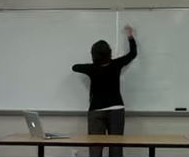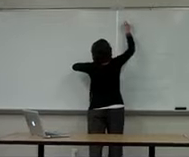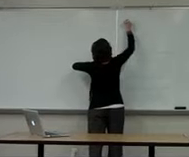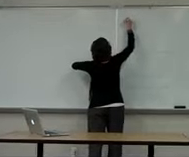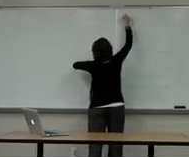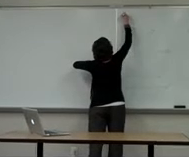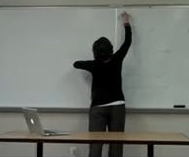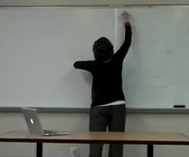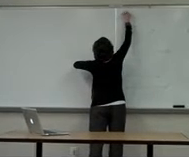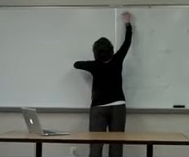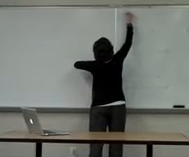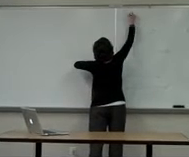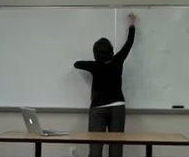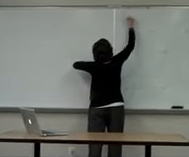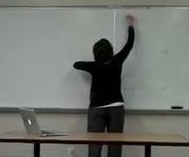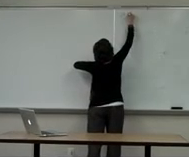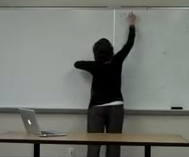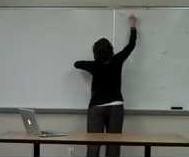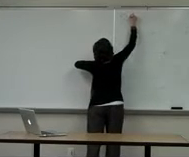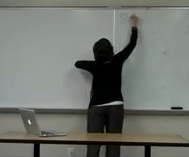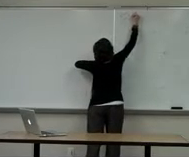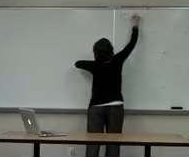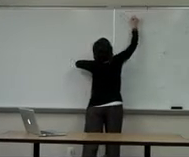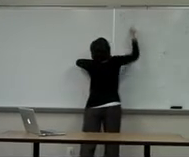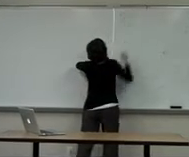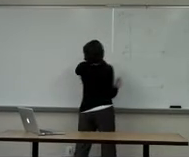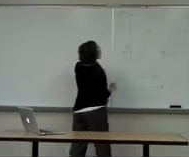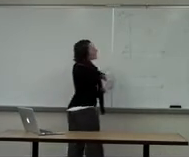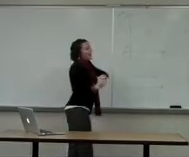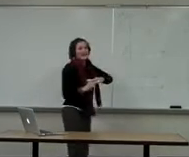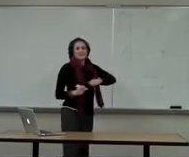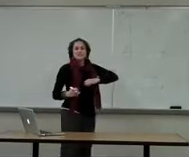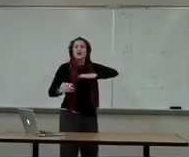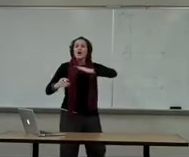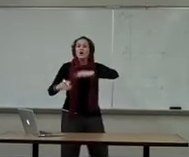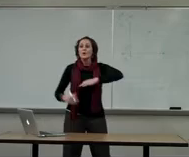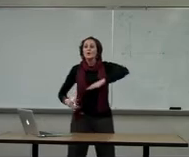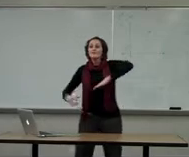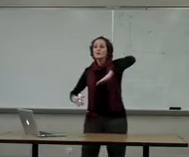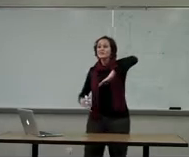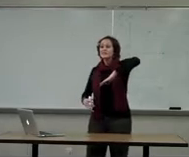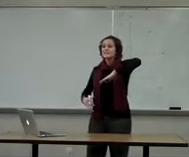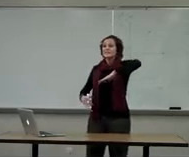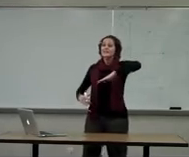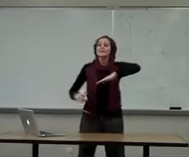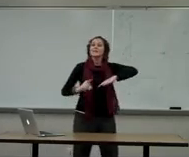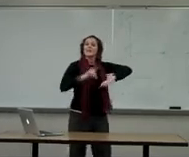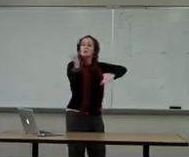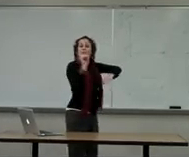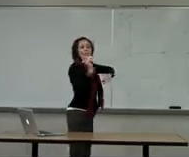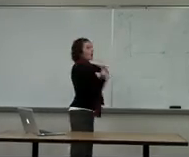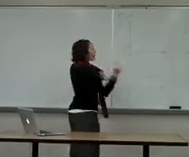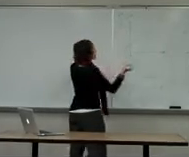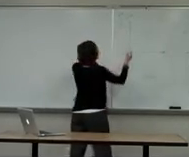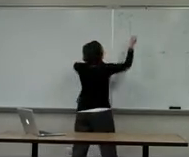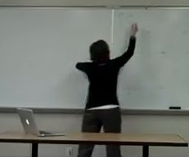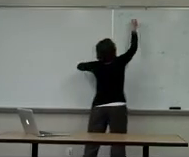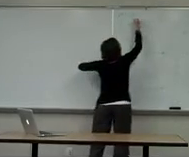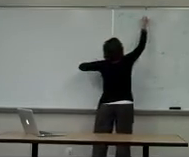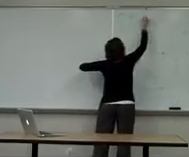okay? And Joe, unfortunately, he can only walk to the